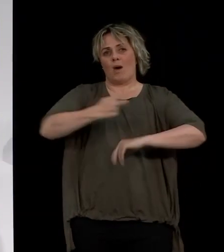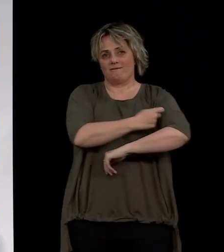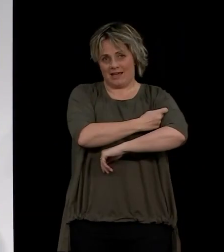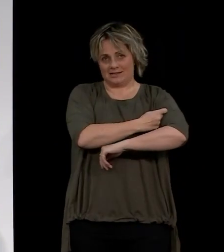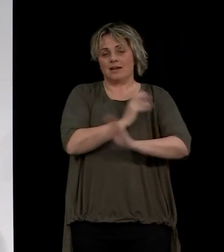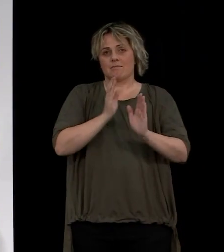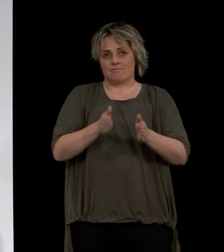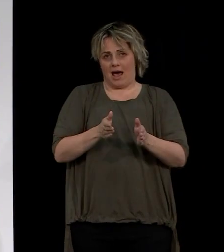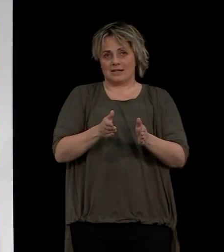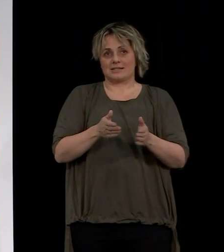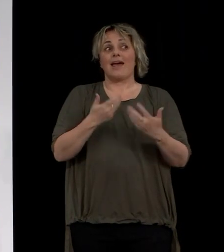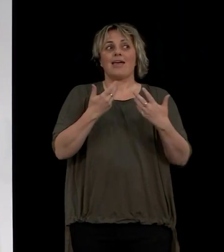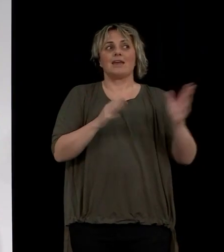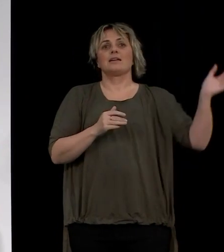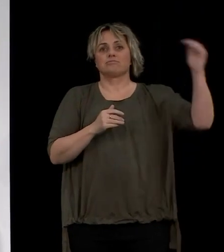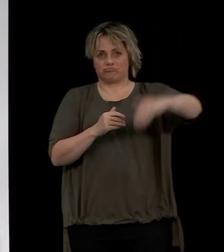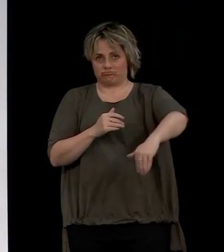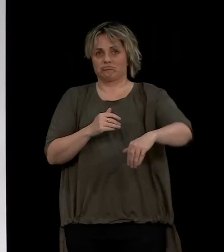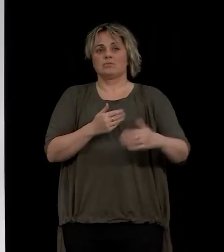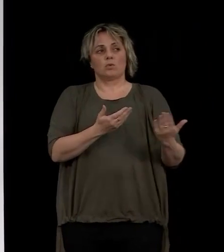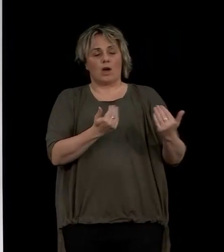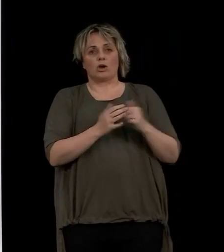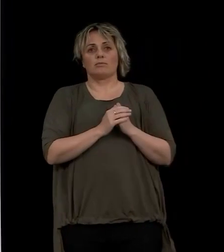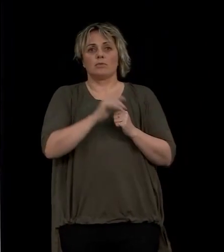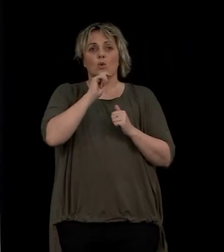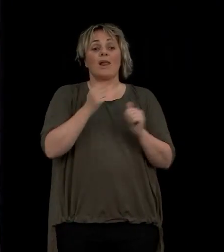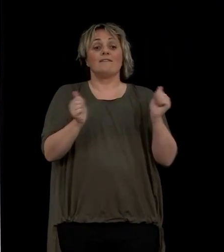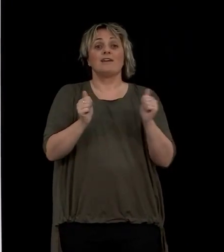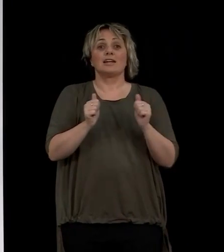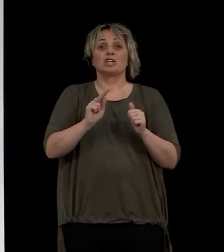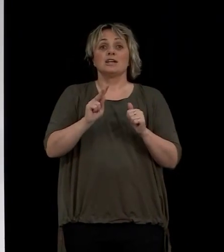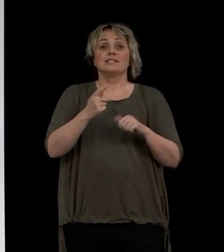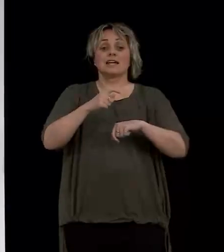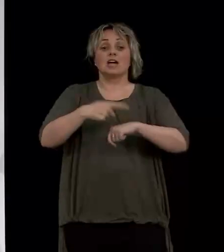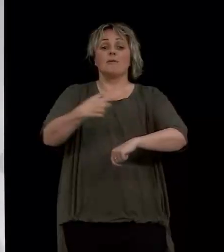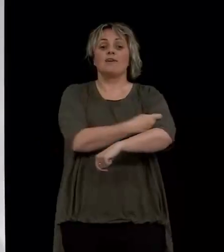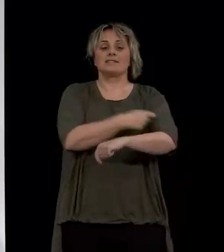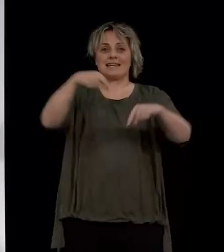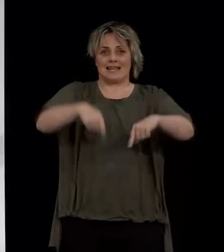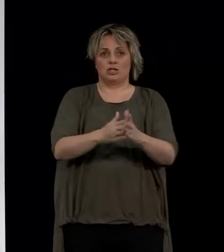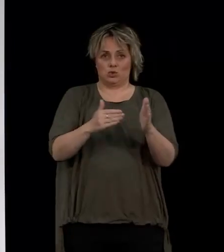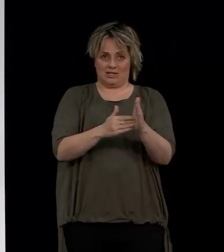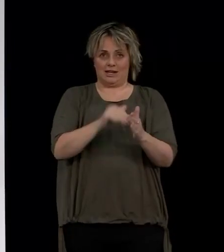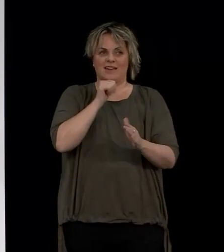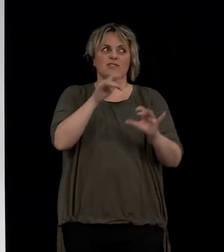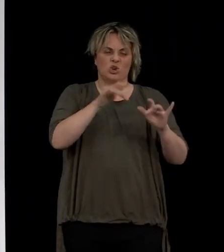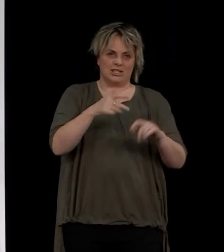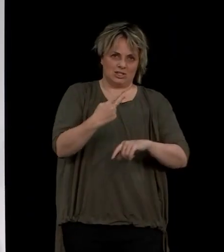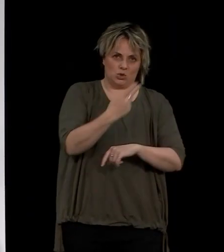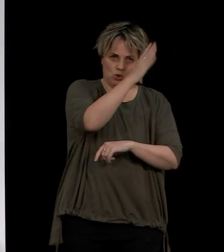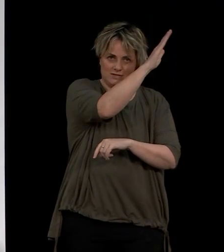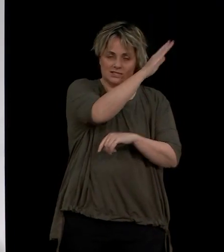-19 vaccination before they arrive and will have their doses completed once they're in New Zealand if they have not already done so.